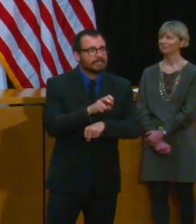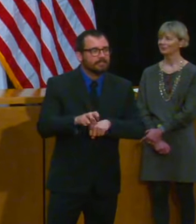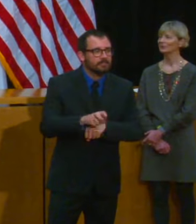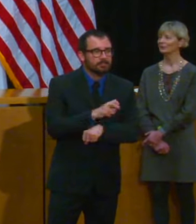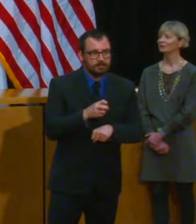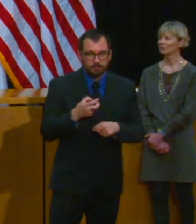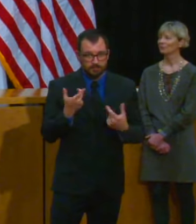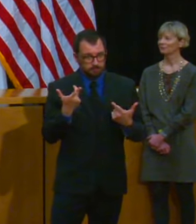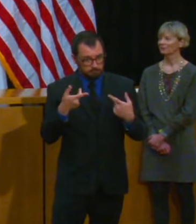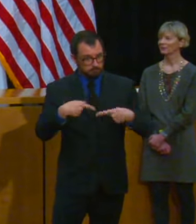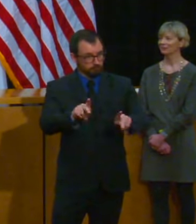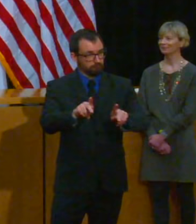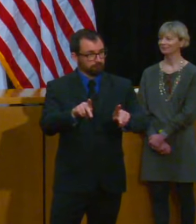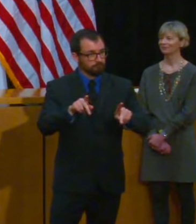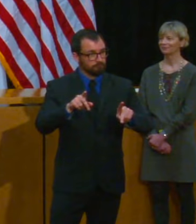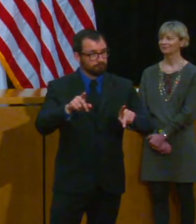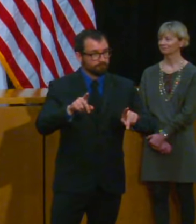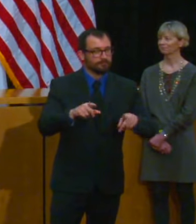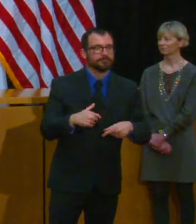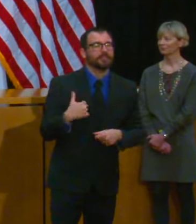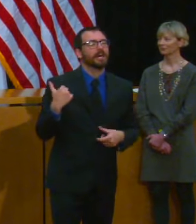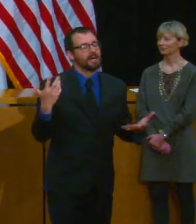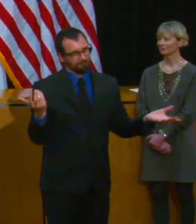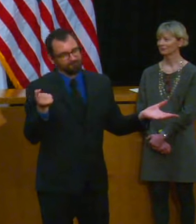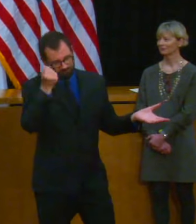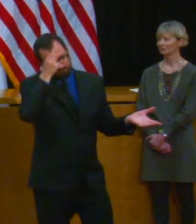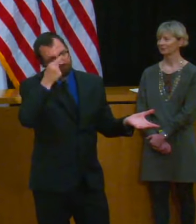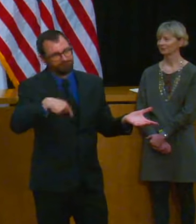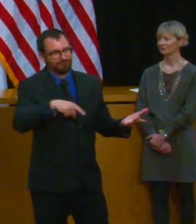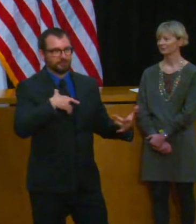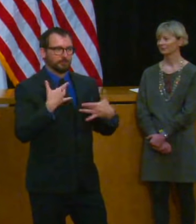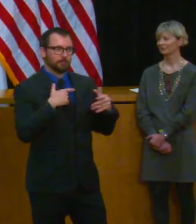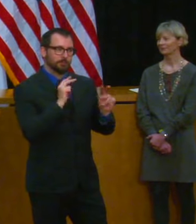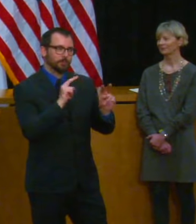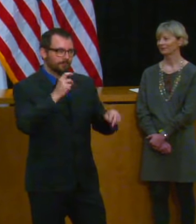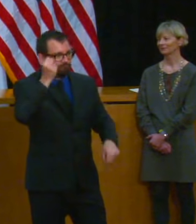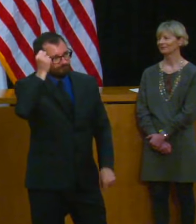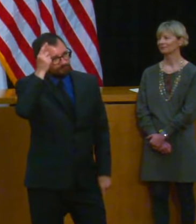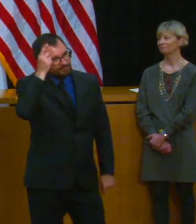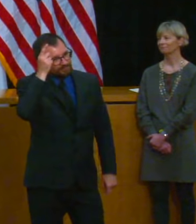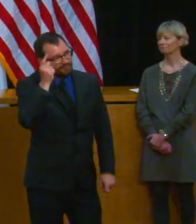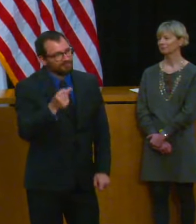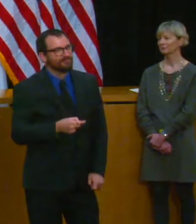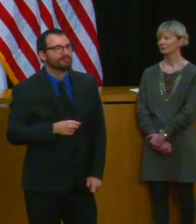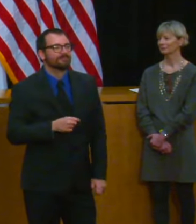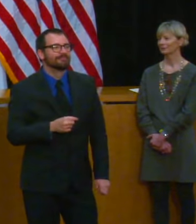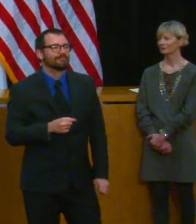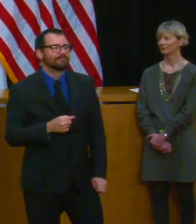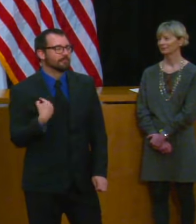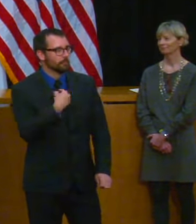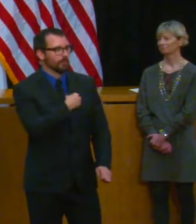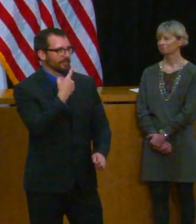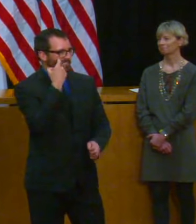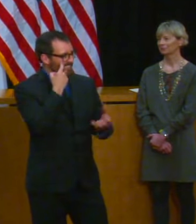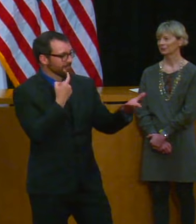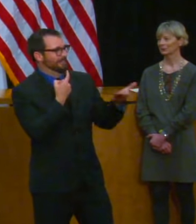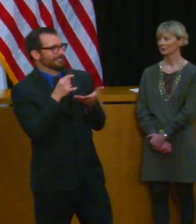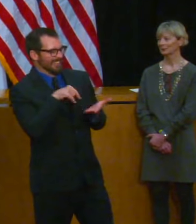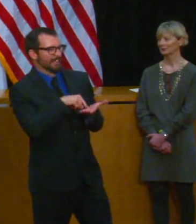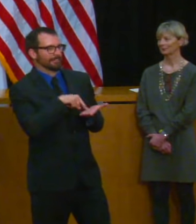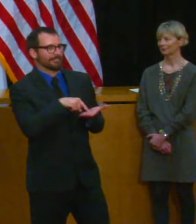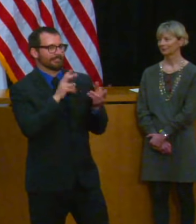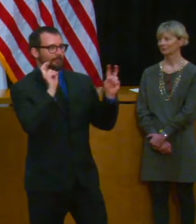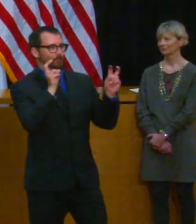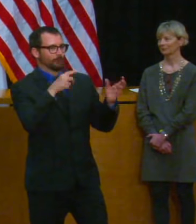on the reopening to-do list it is, in fact I sent the LG a note about the registry and some of the other